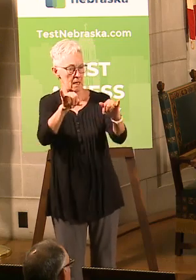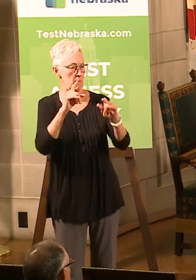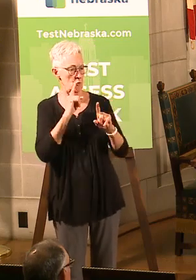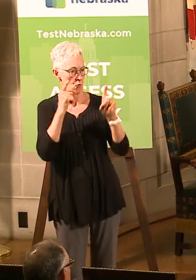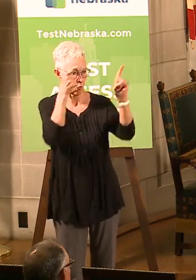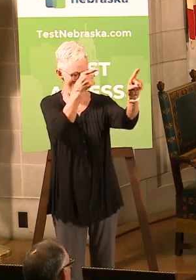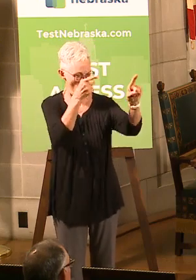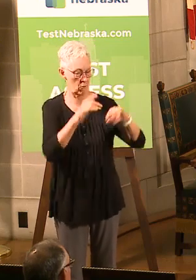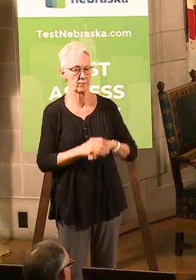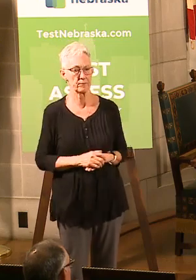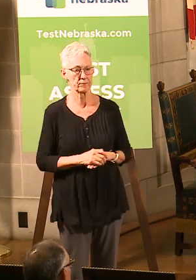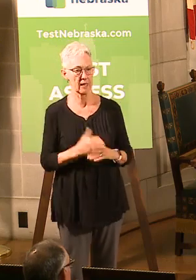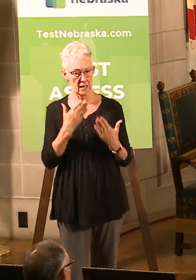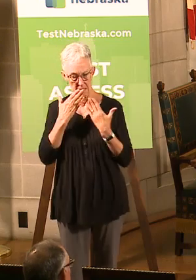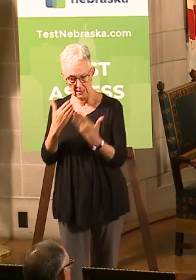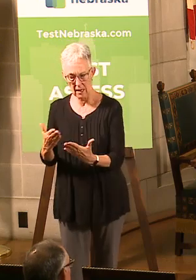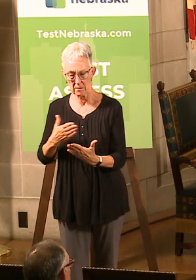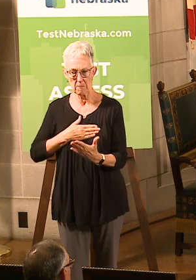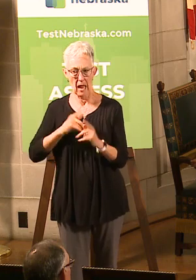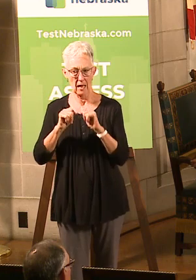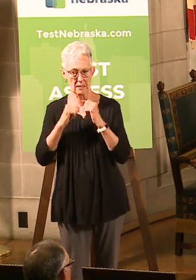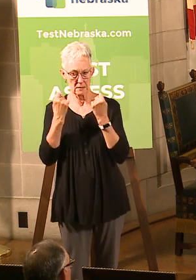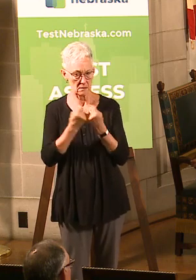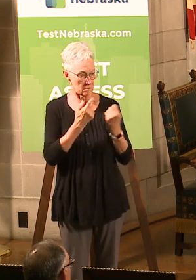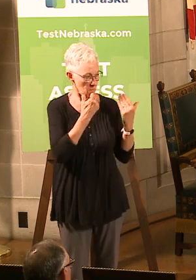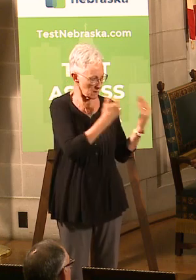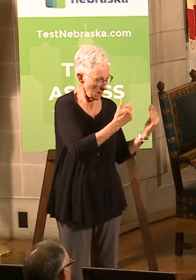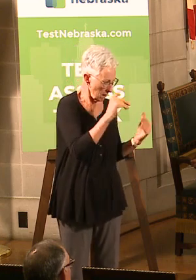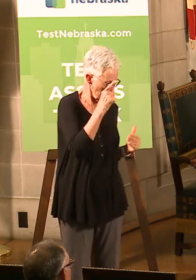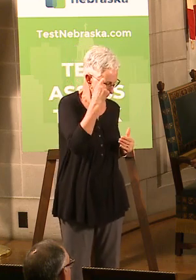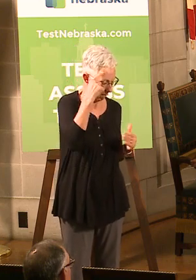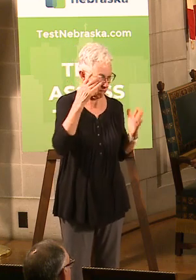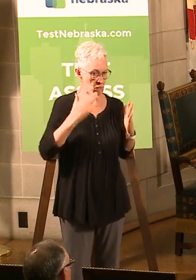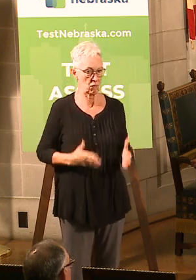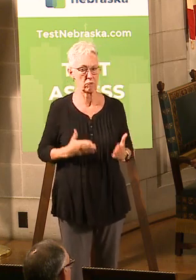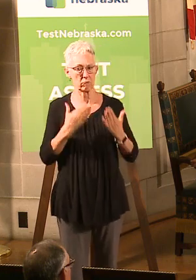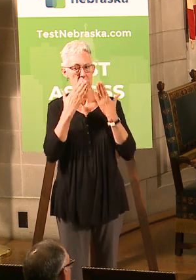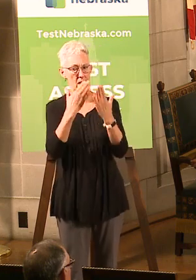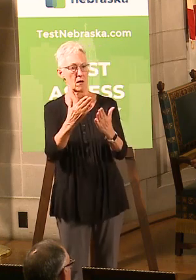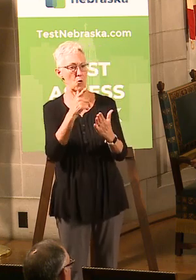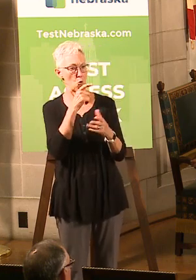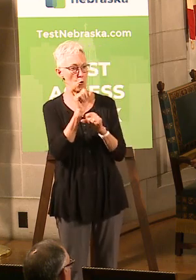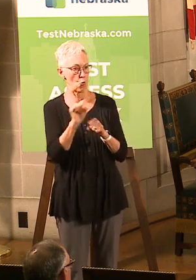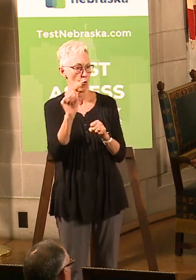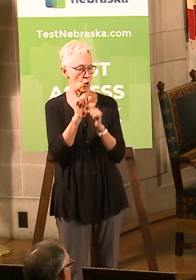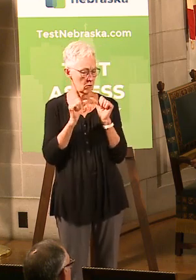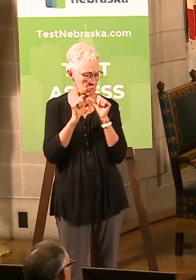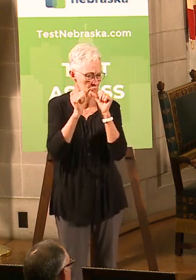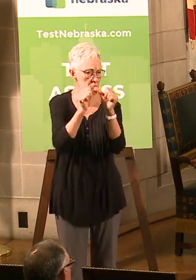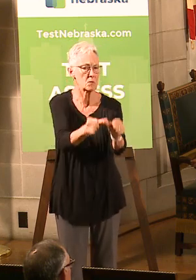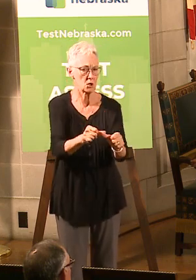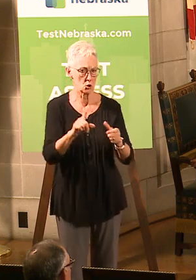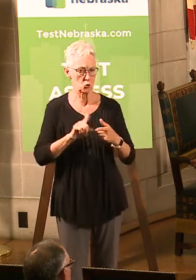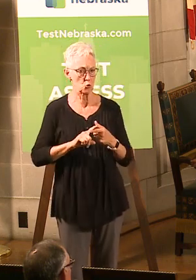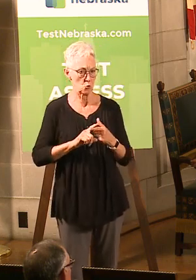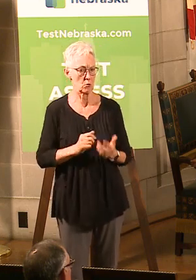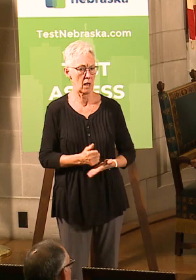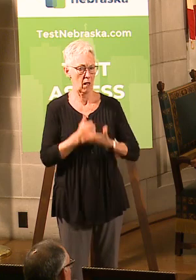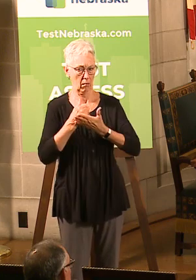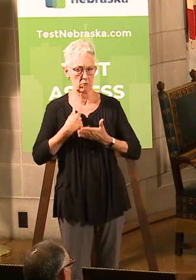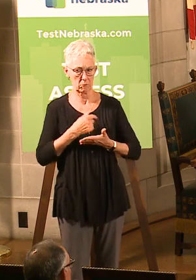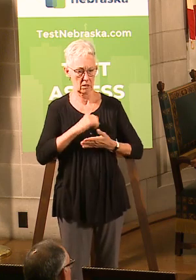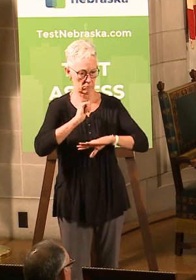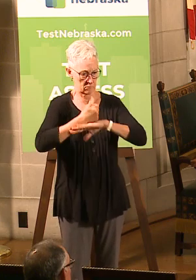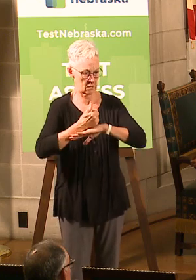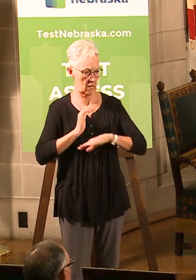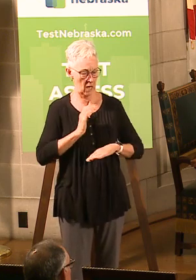the DED team who have worked tirelessly and are still working right now to make sure that we execute. And I also want to thank all the members of the Get